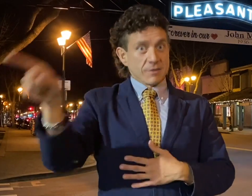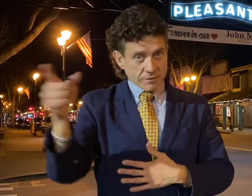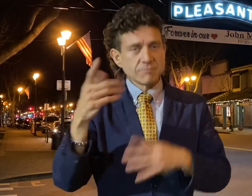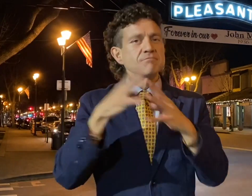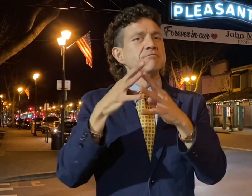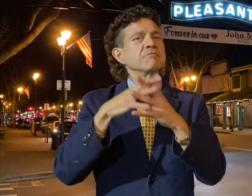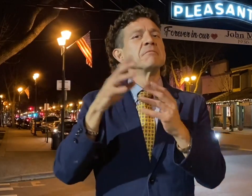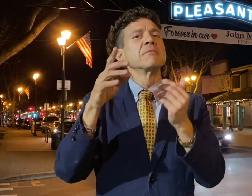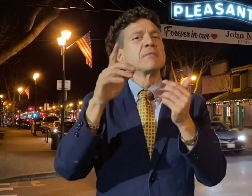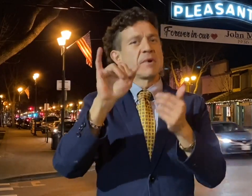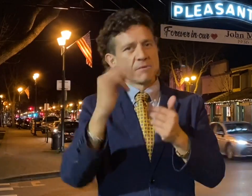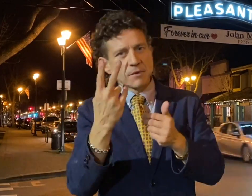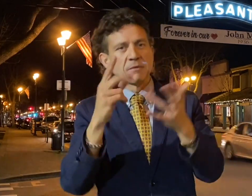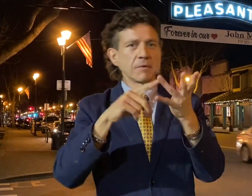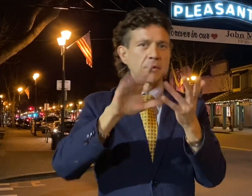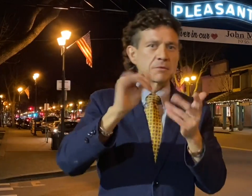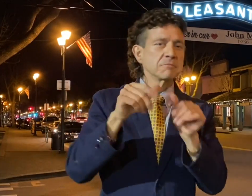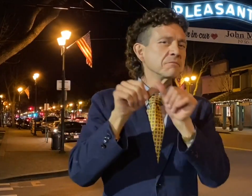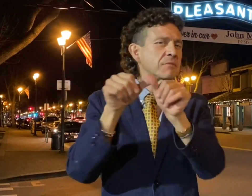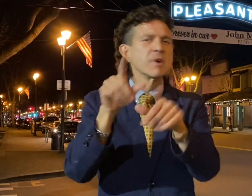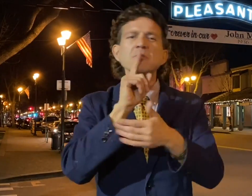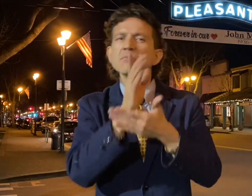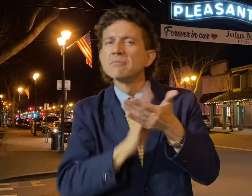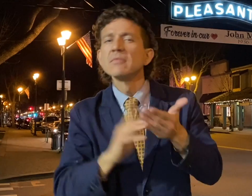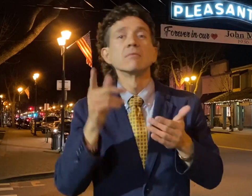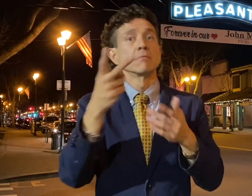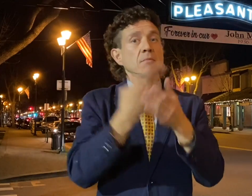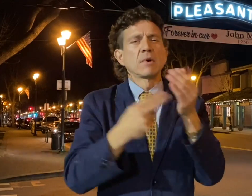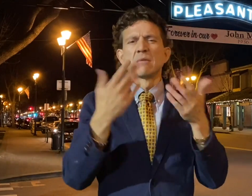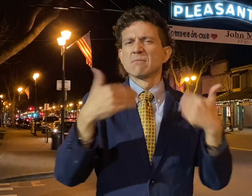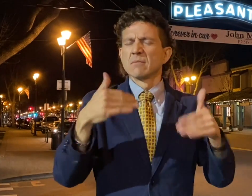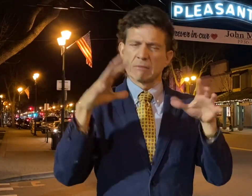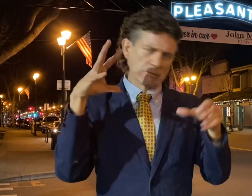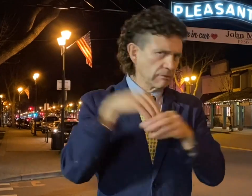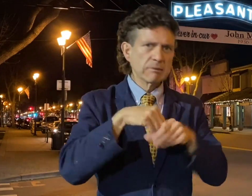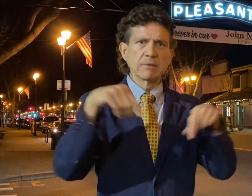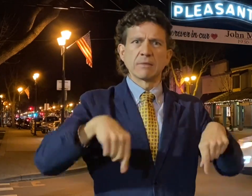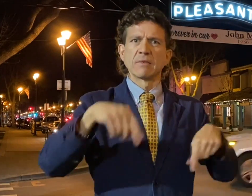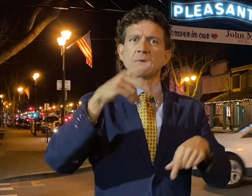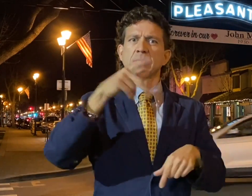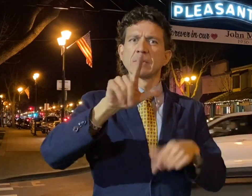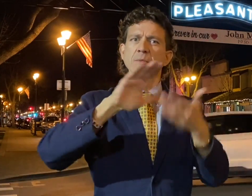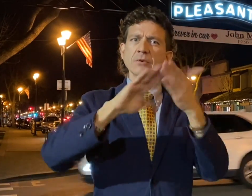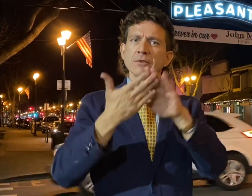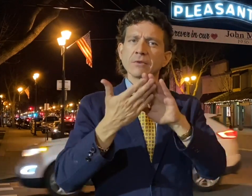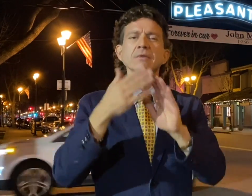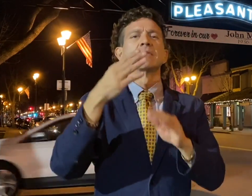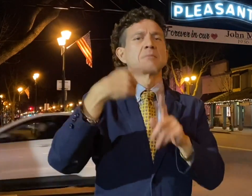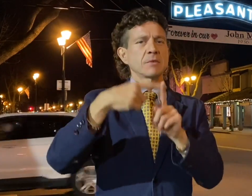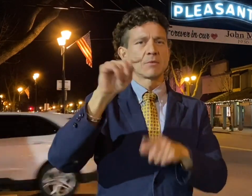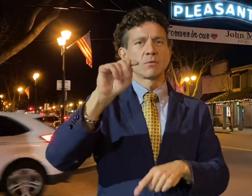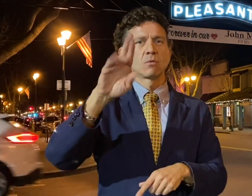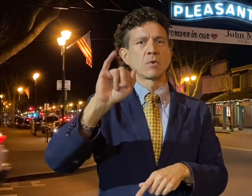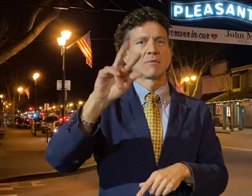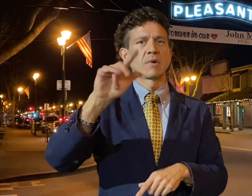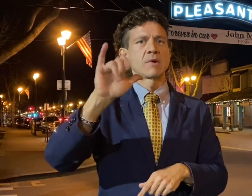He coaches junior varsity and lives very humbly. Both sons were heavily involved in Pleasanton and around the